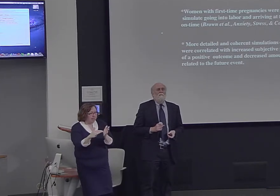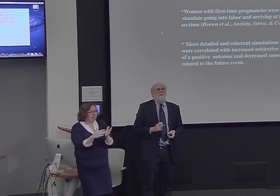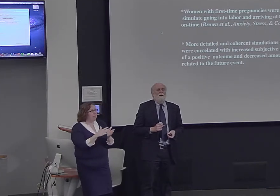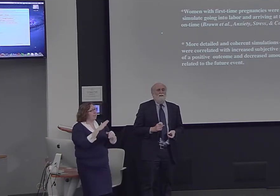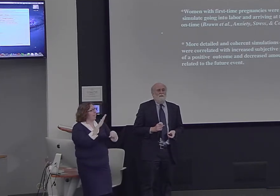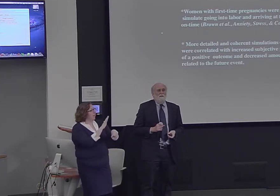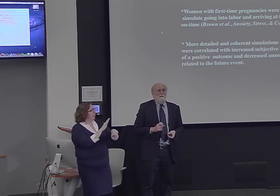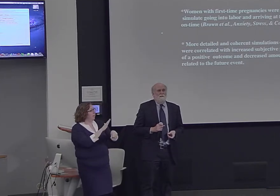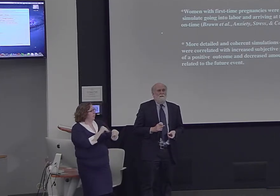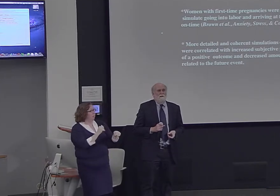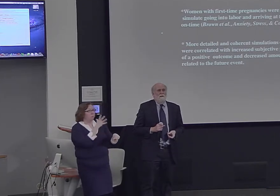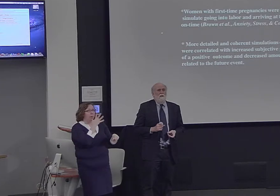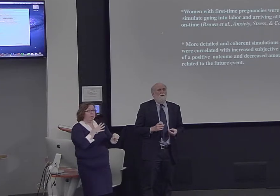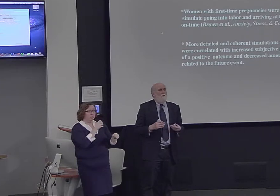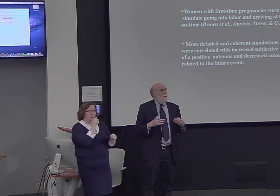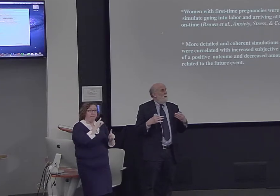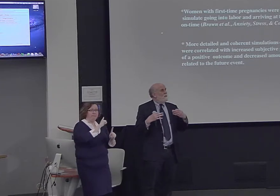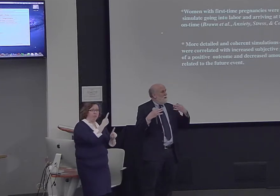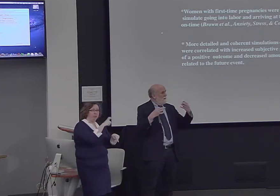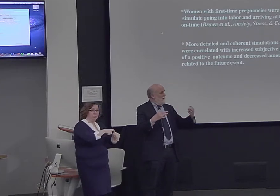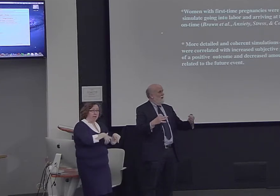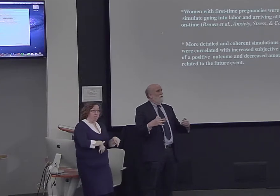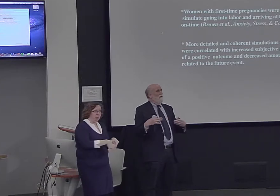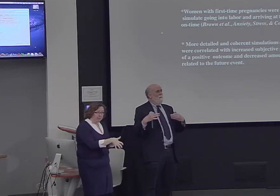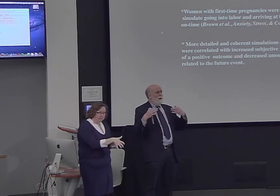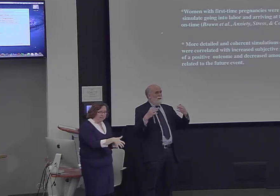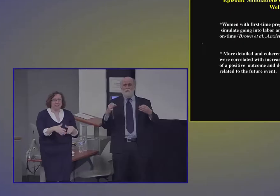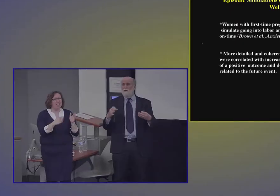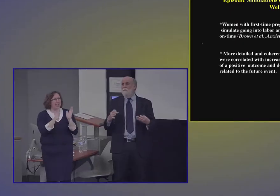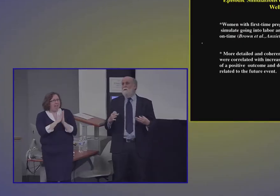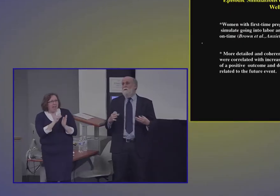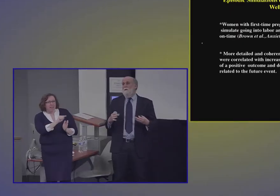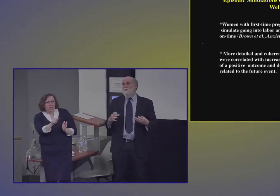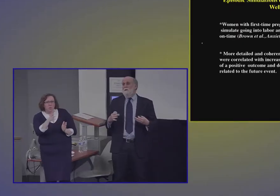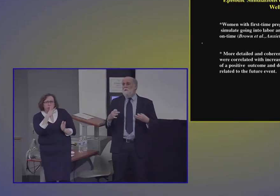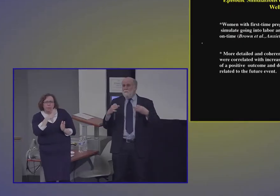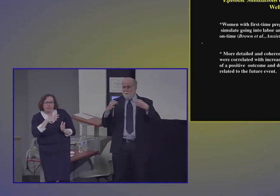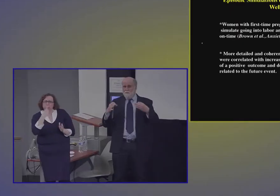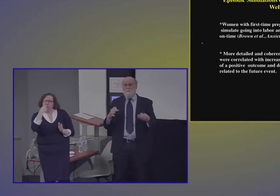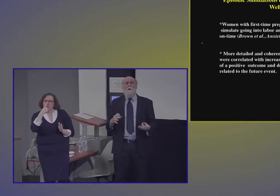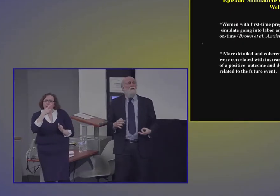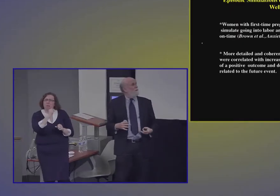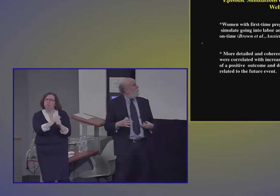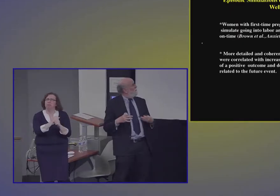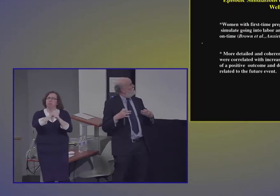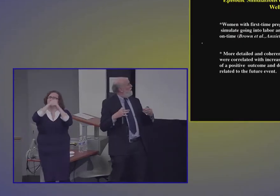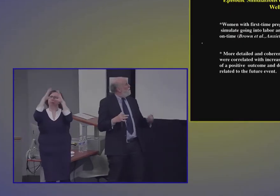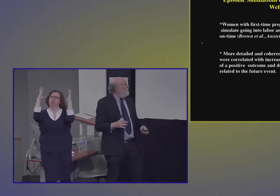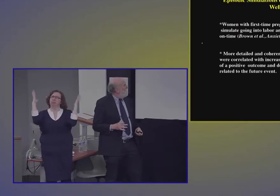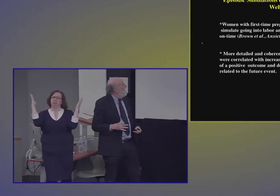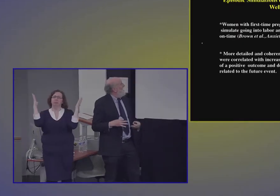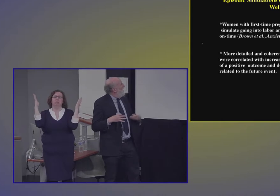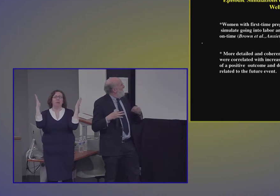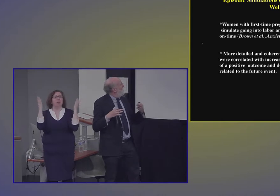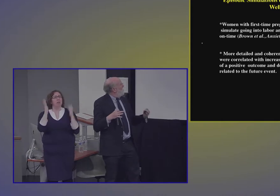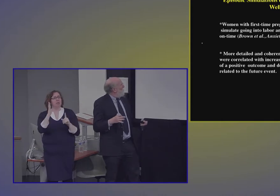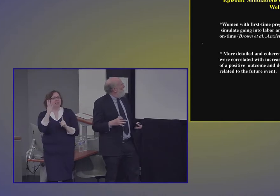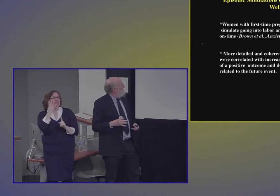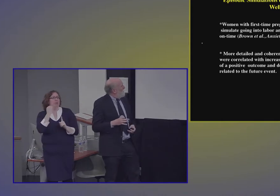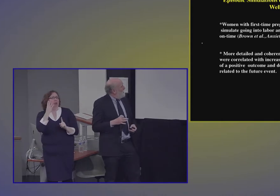pregnancies to simulate or imagine the experience of going to labor and arriving at